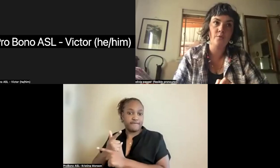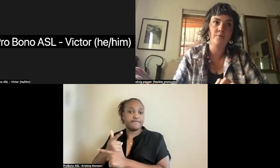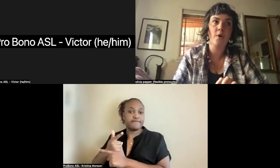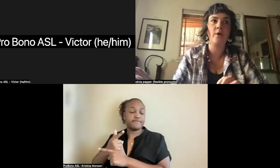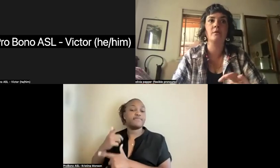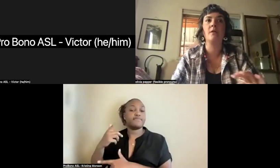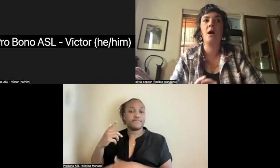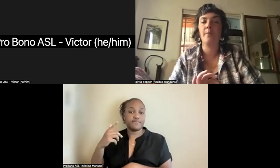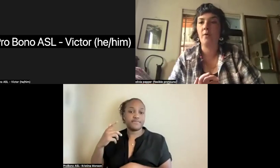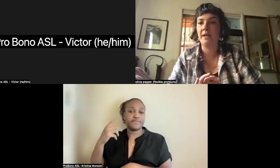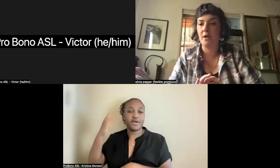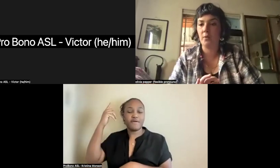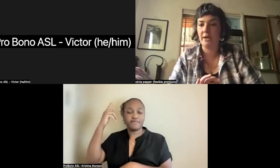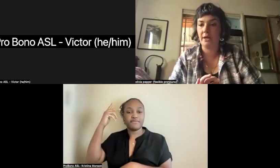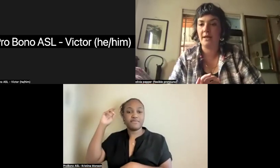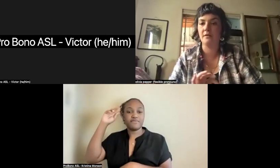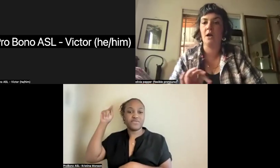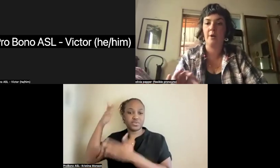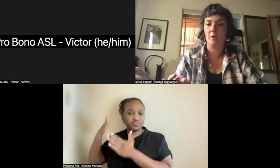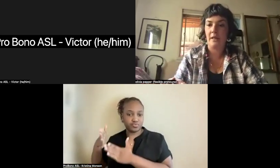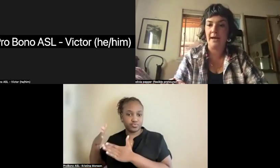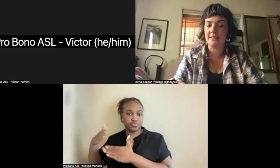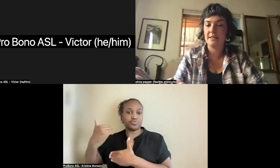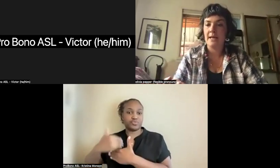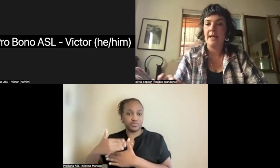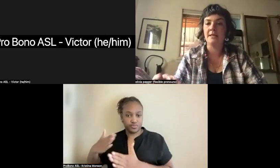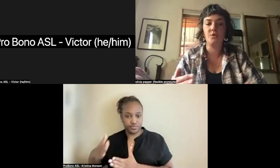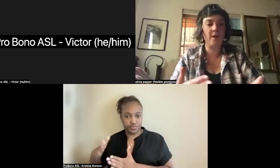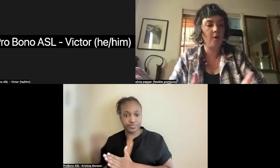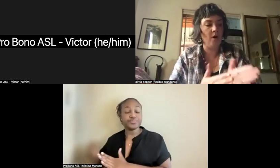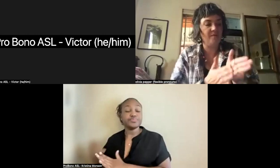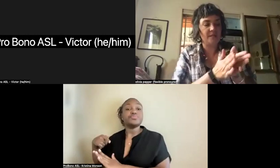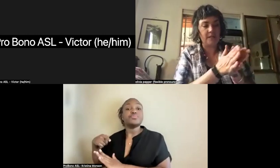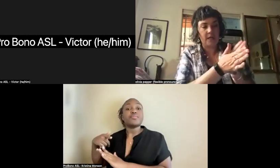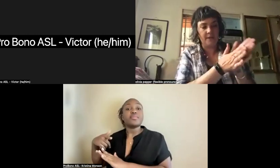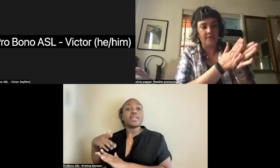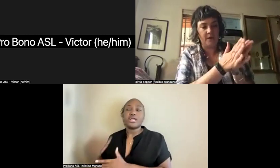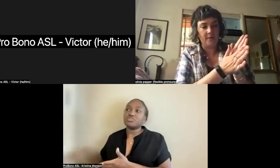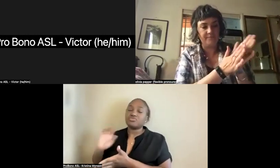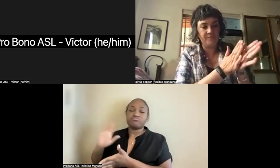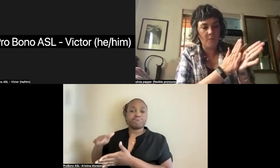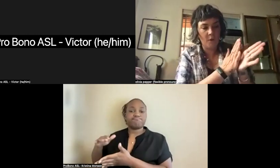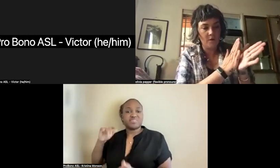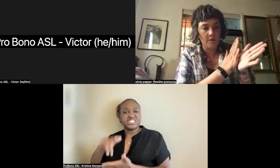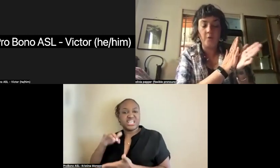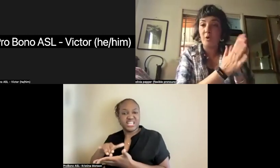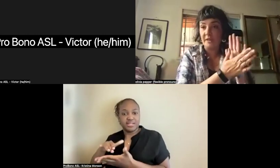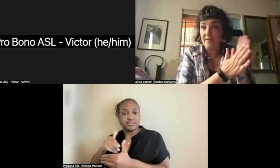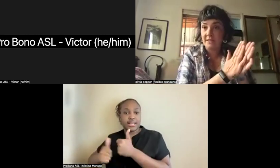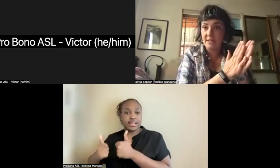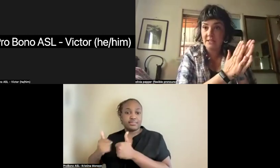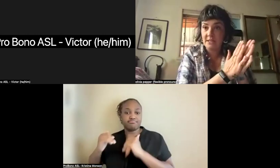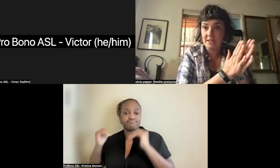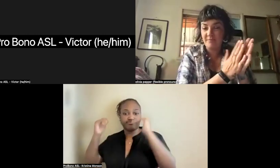wrote a lot about iniquity and a lot about class. And so they were obviously kind of, they were both